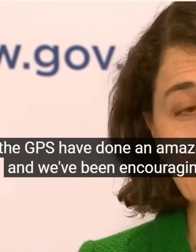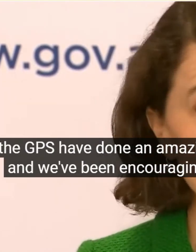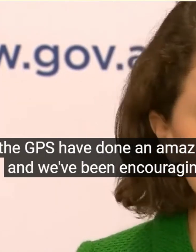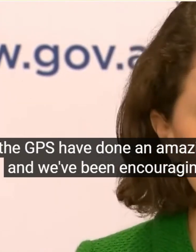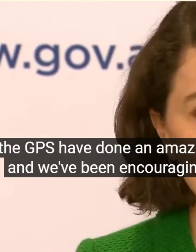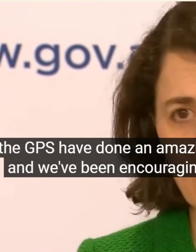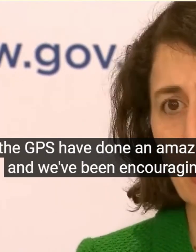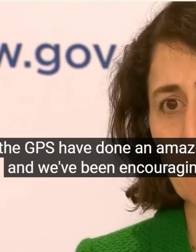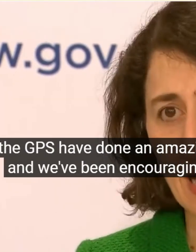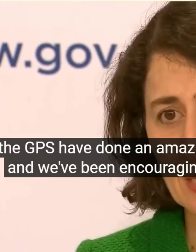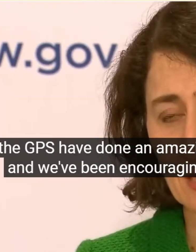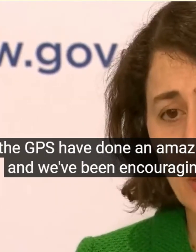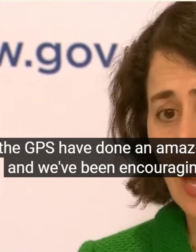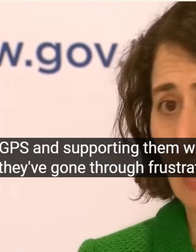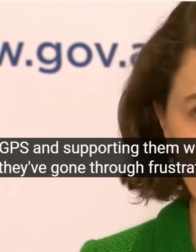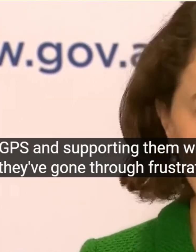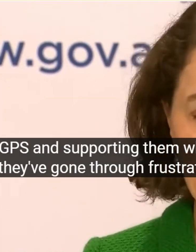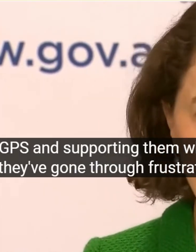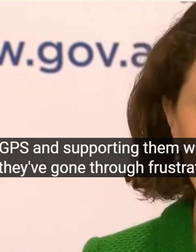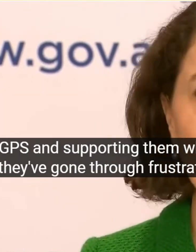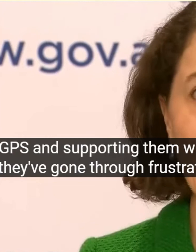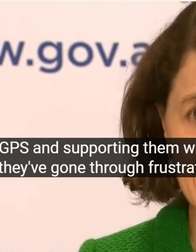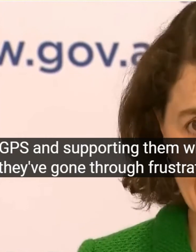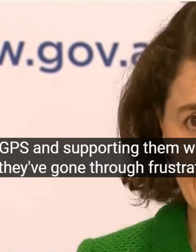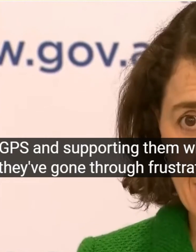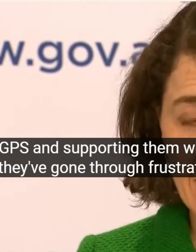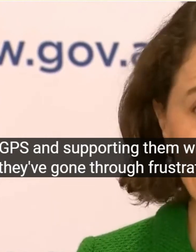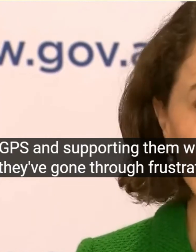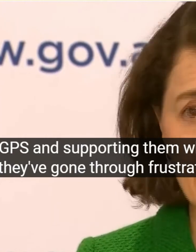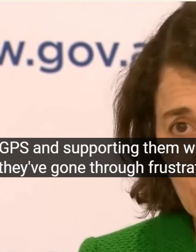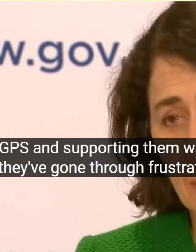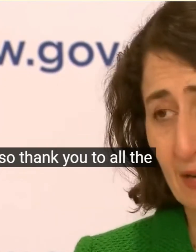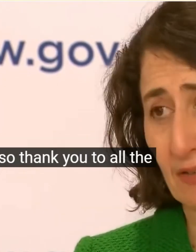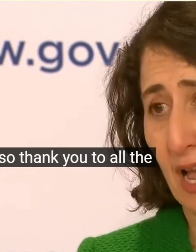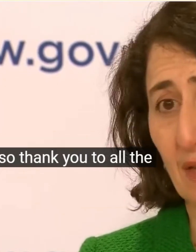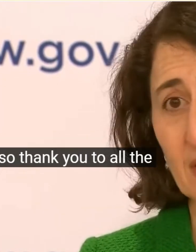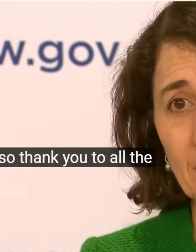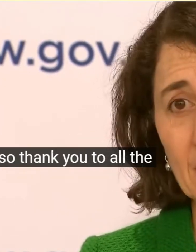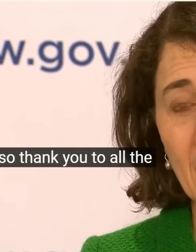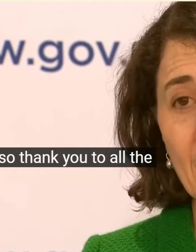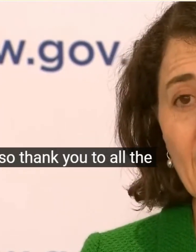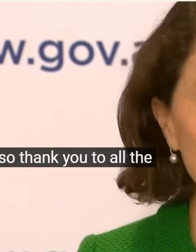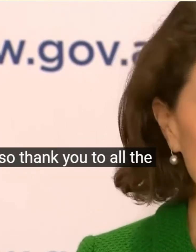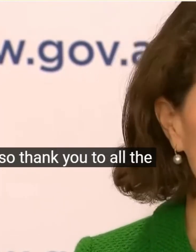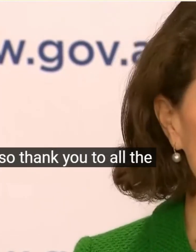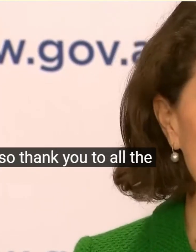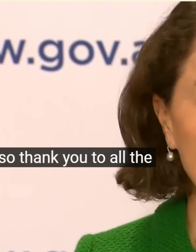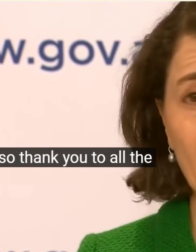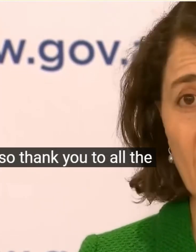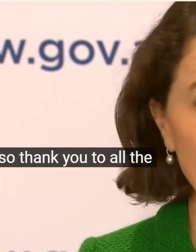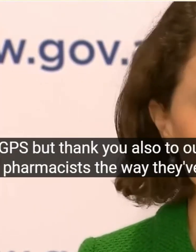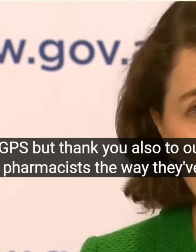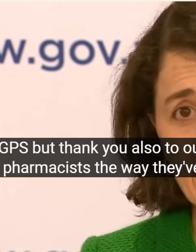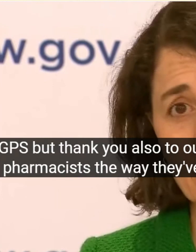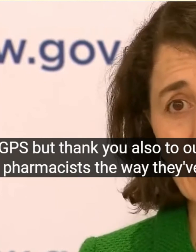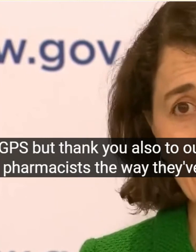Thank You Also To Our Pharmacists The Way They've Stepped Up Has Been Amazing In A Very Short Amount Of Time They've Stepped Up Especially In Providing Advice On AstraZ